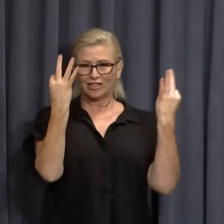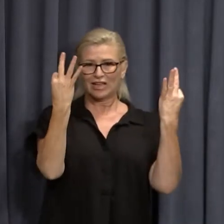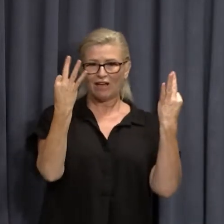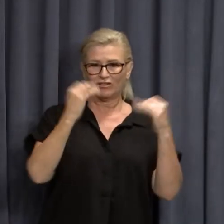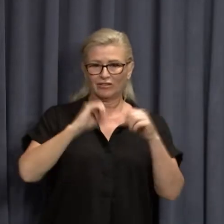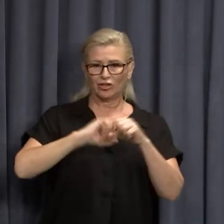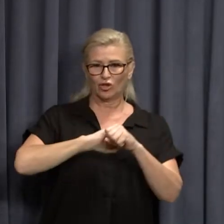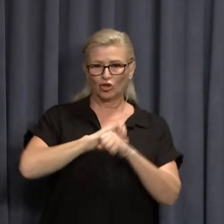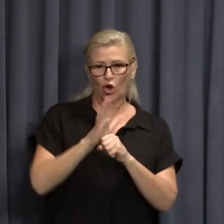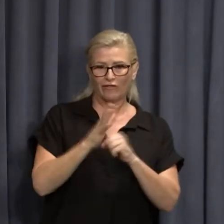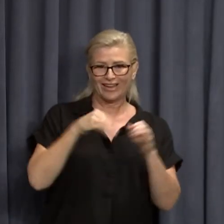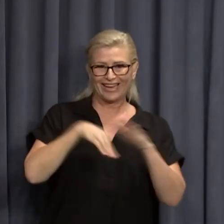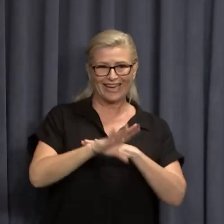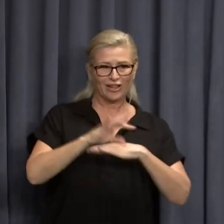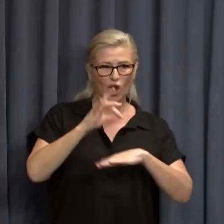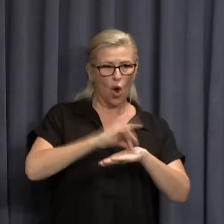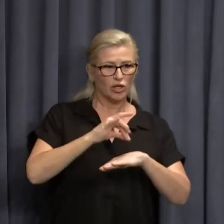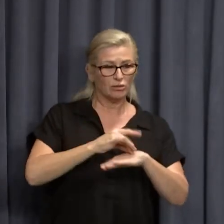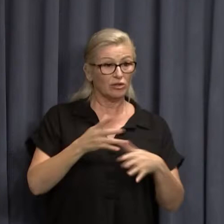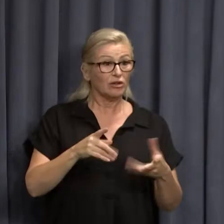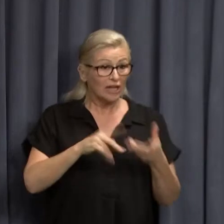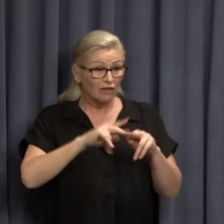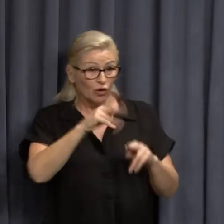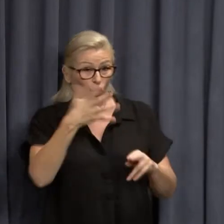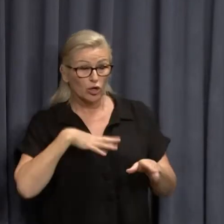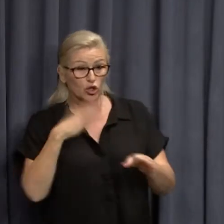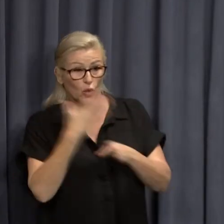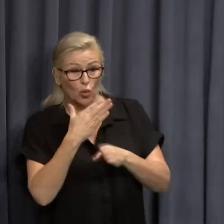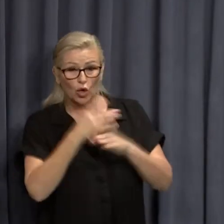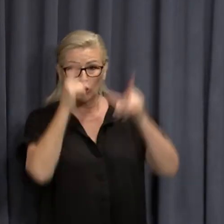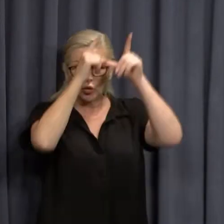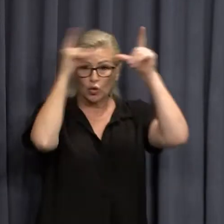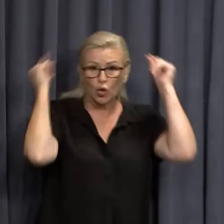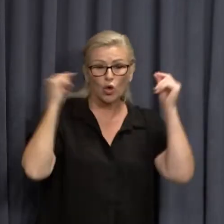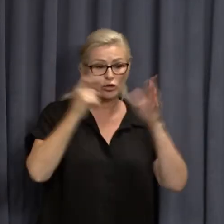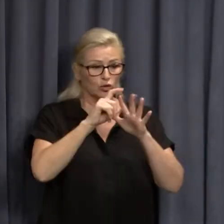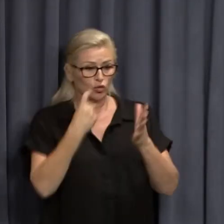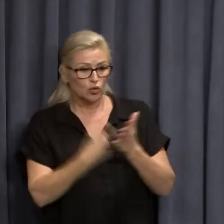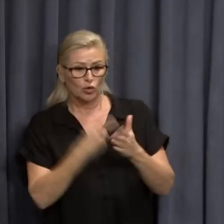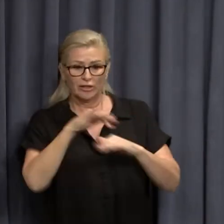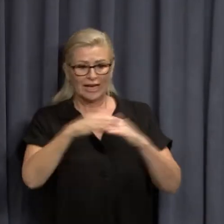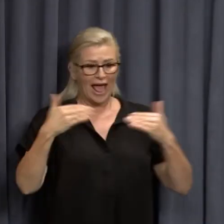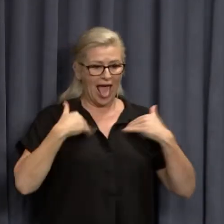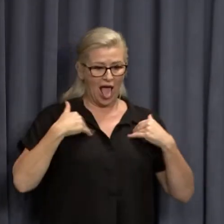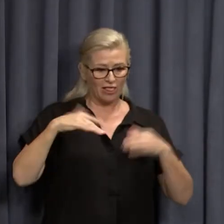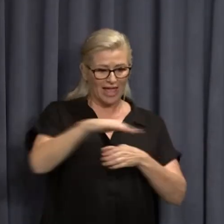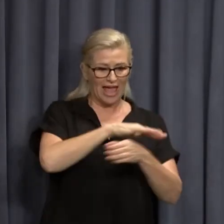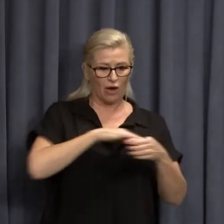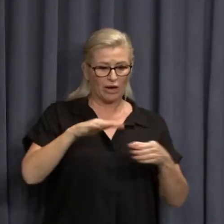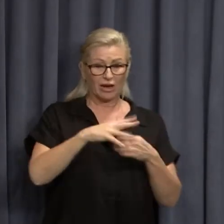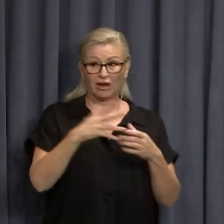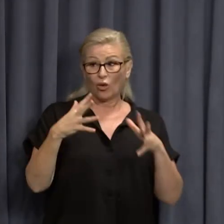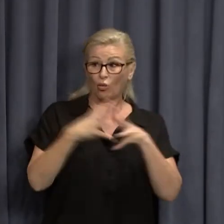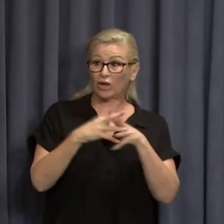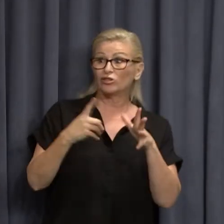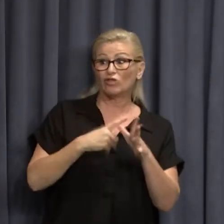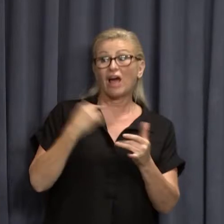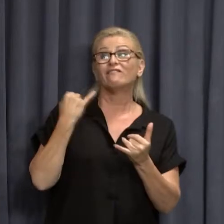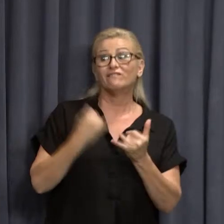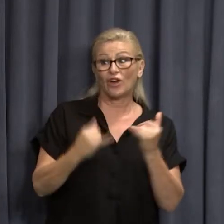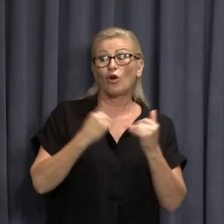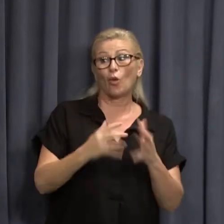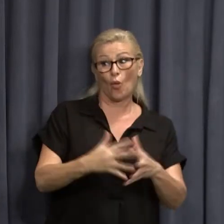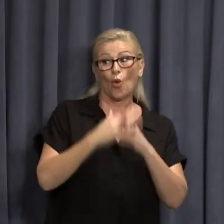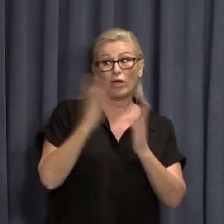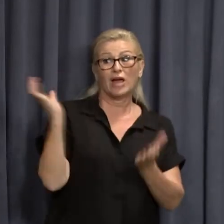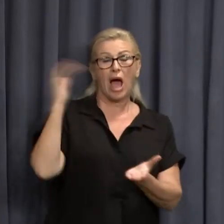COVID. So if you want to practice medicine or nursing or work in a healthcare setting, Western Australia is a very attractive place.